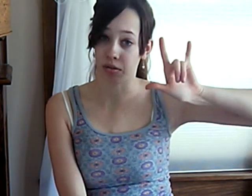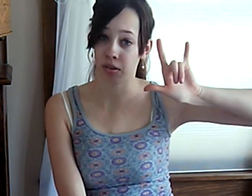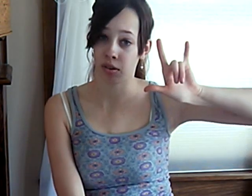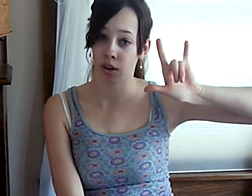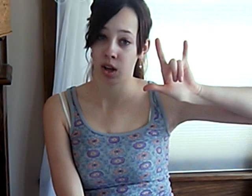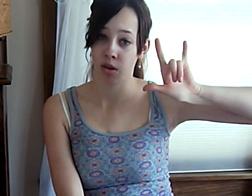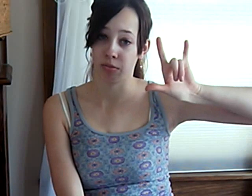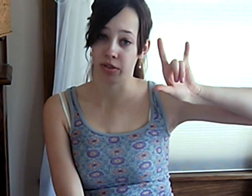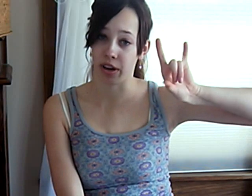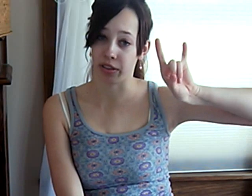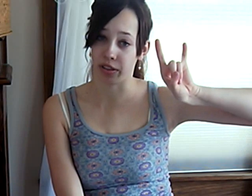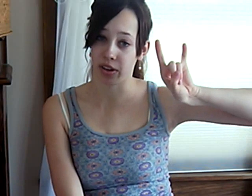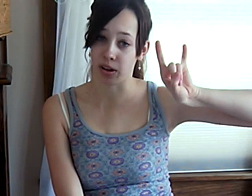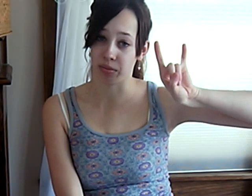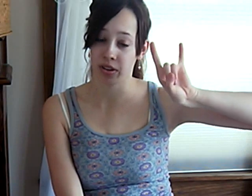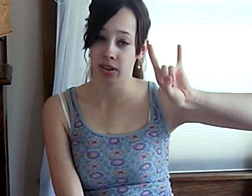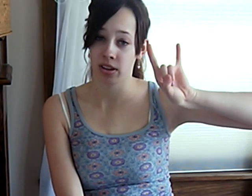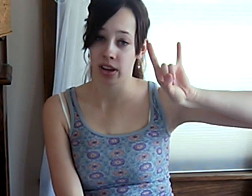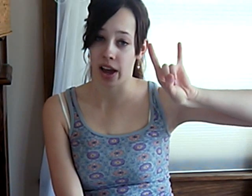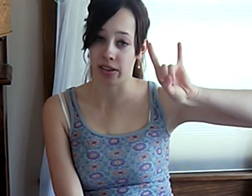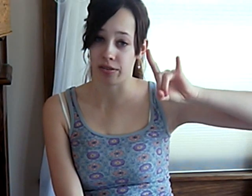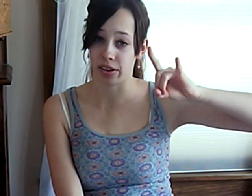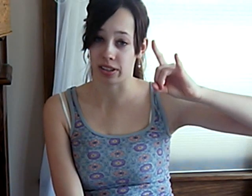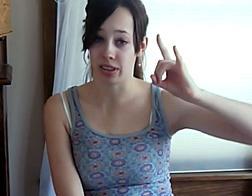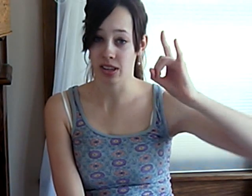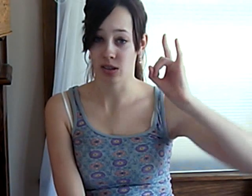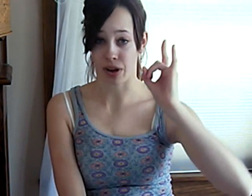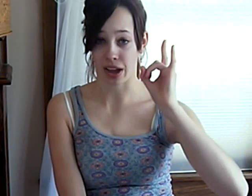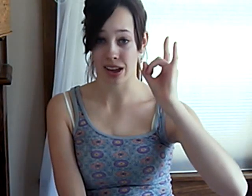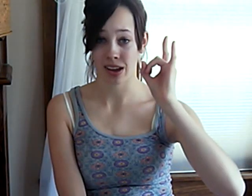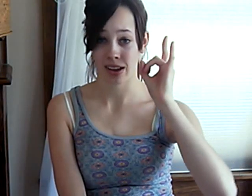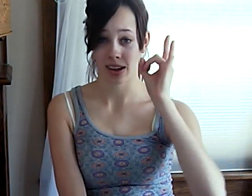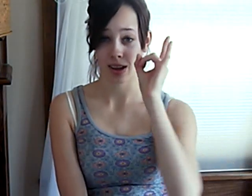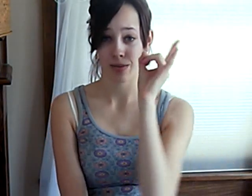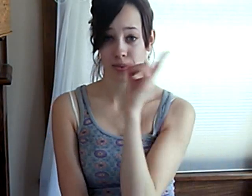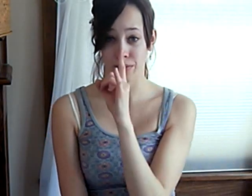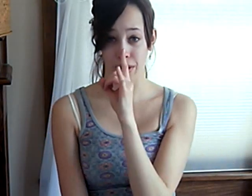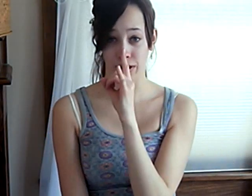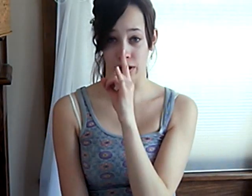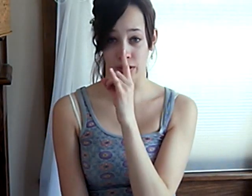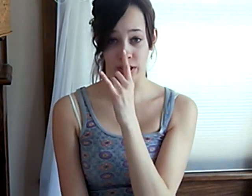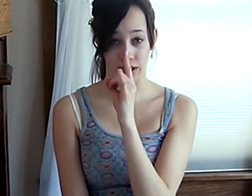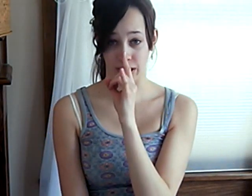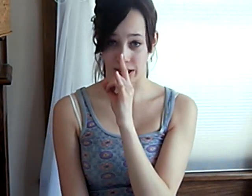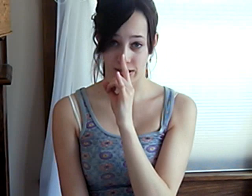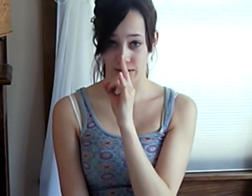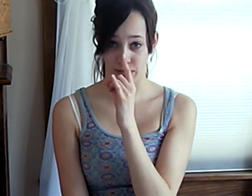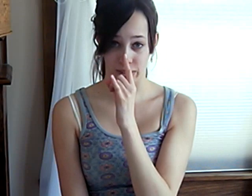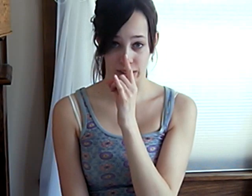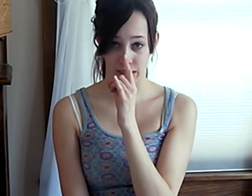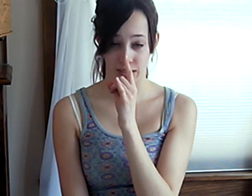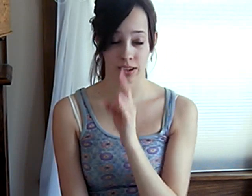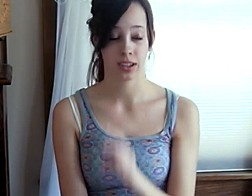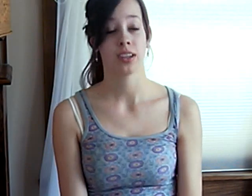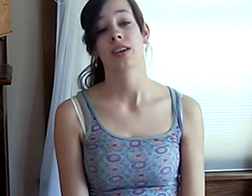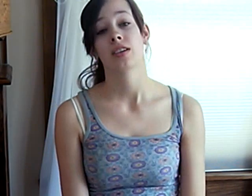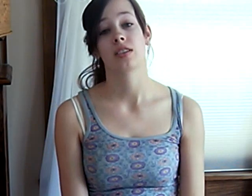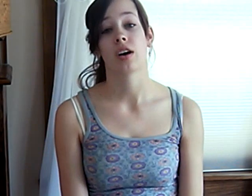without the thumb. And then face it this way, put it by your nose, and just kind of wiggle it. so